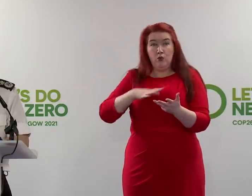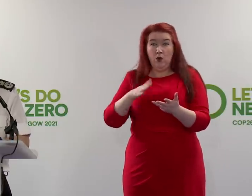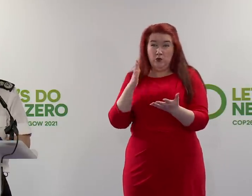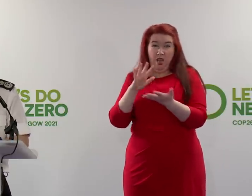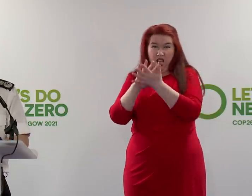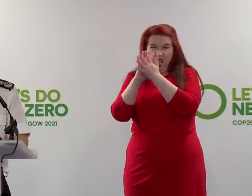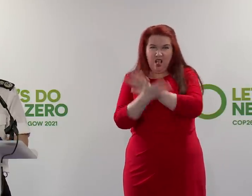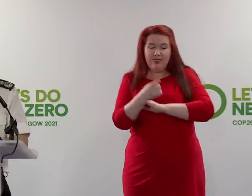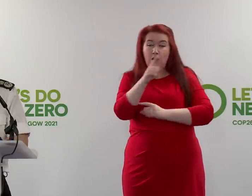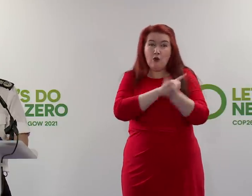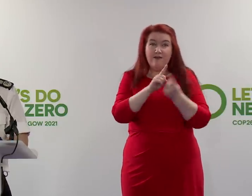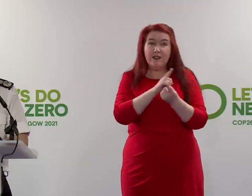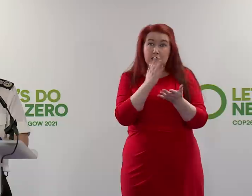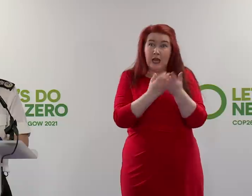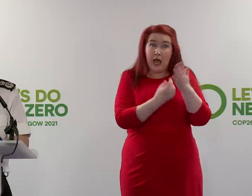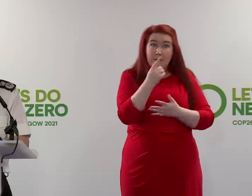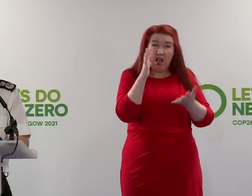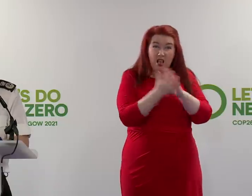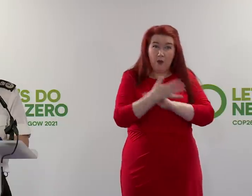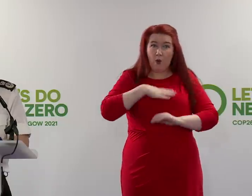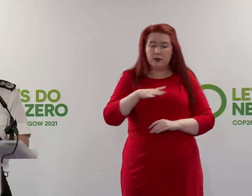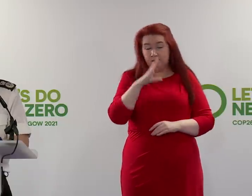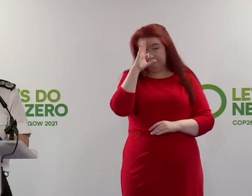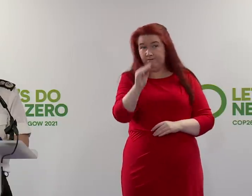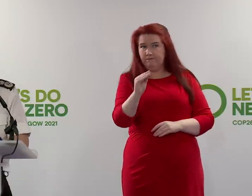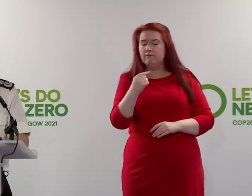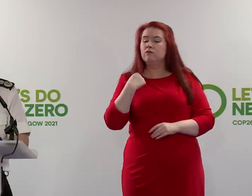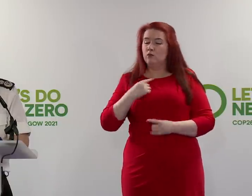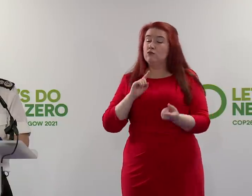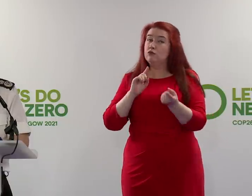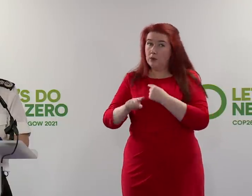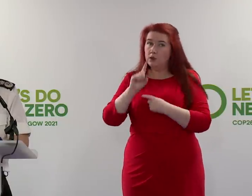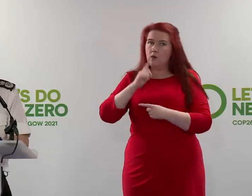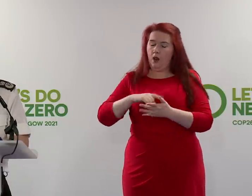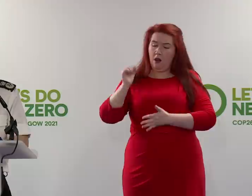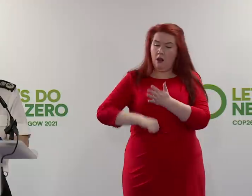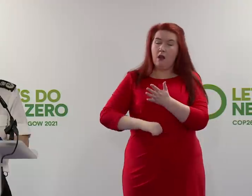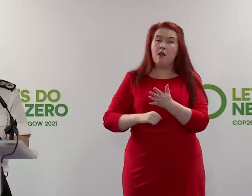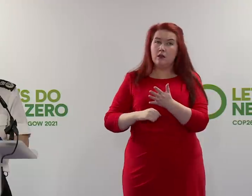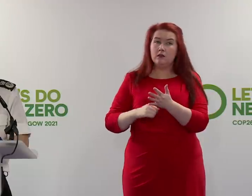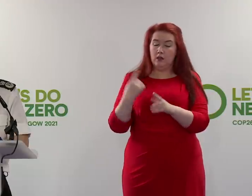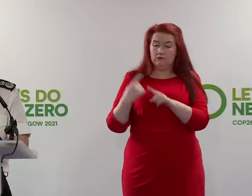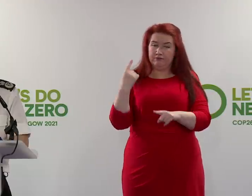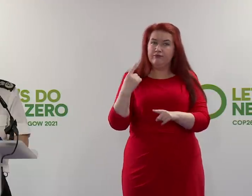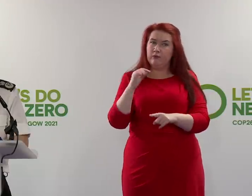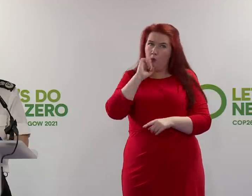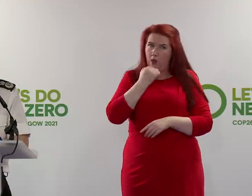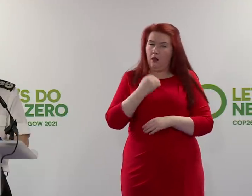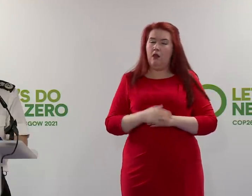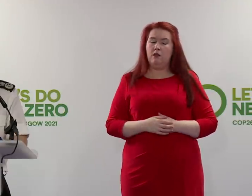taking place, I have a clear message. We will respond swiftly and we will respond robustly.